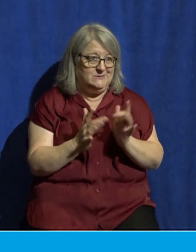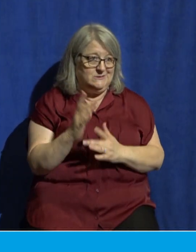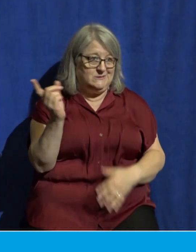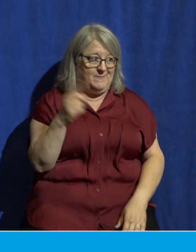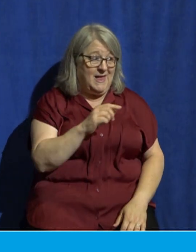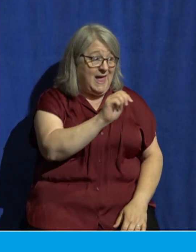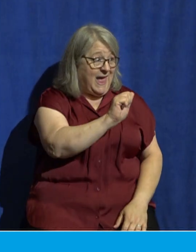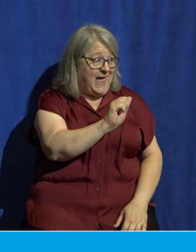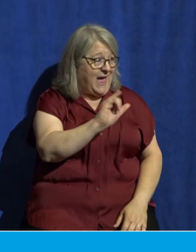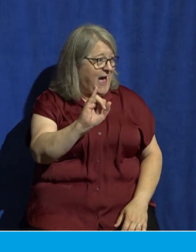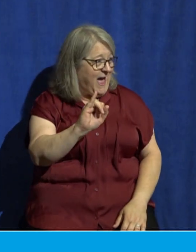downfall of the world.